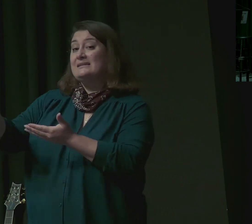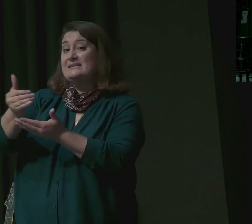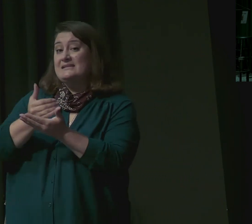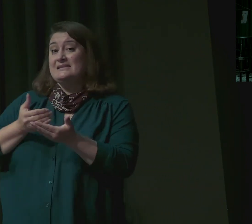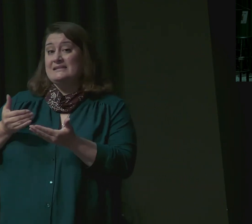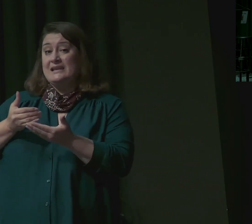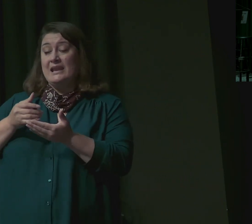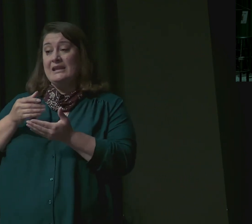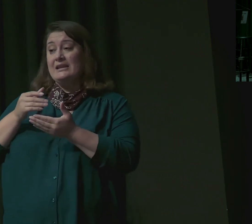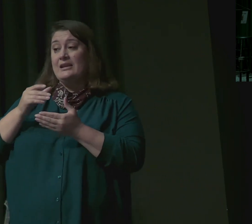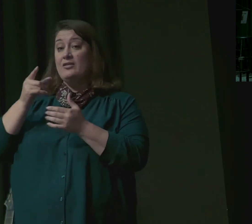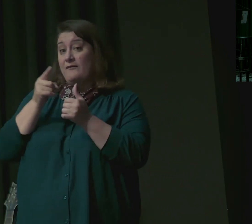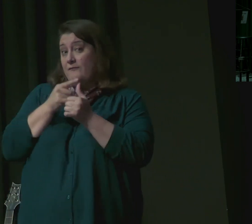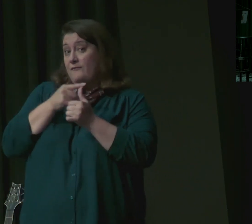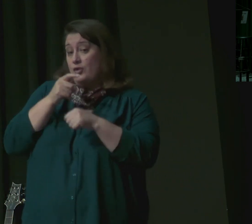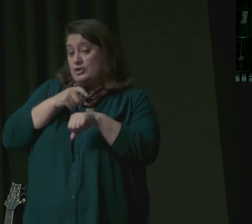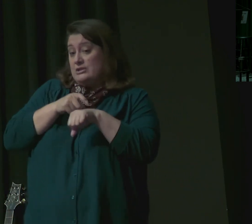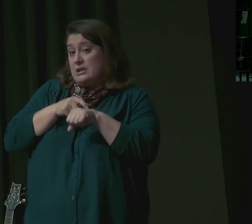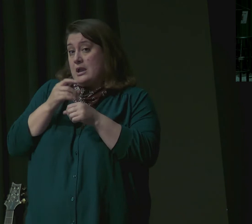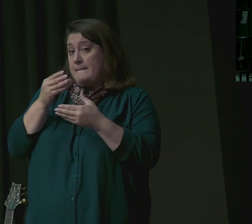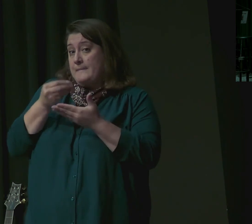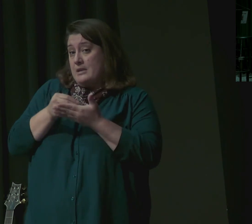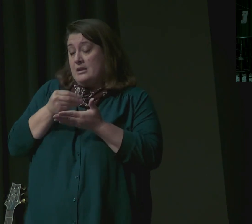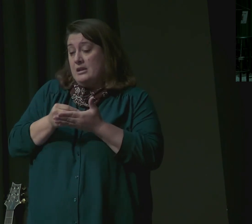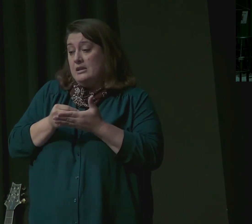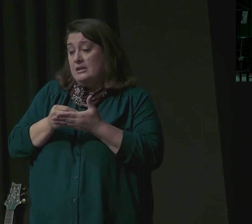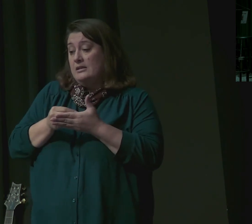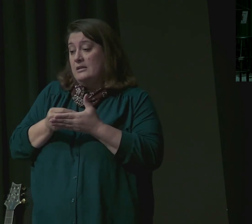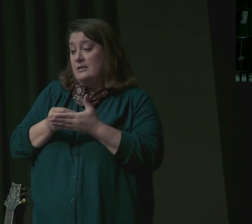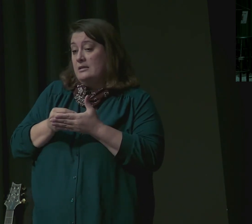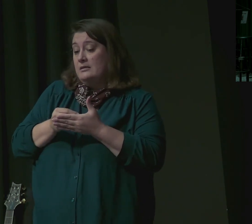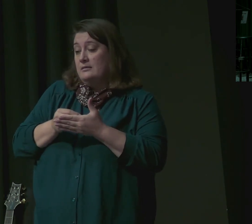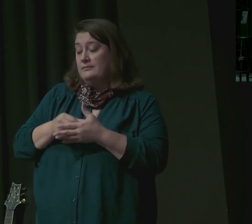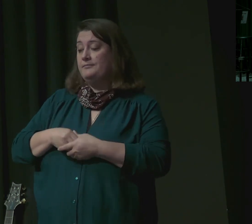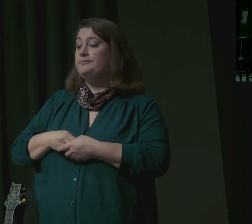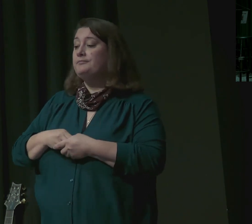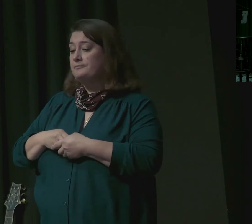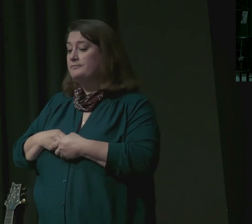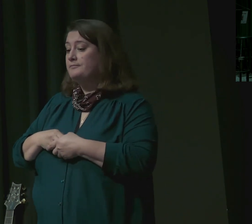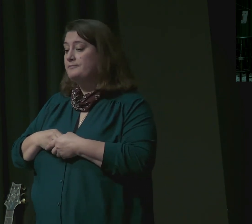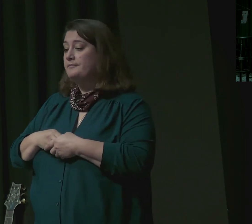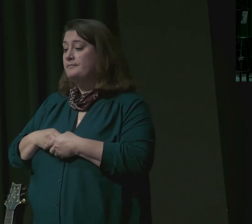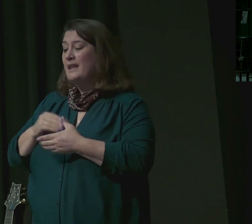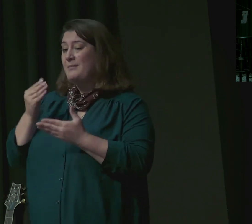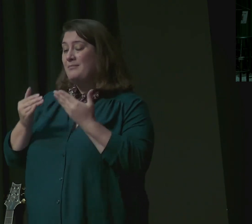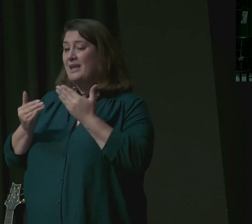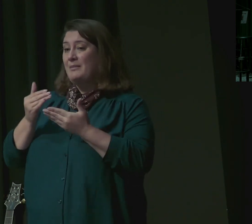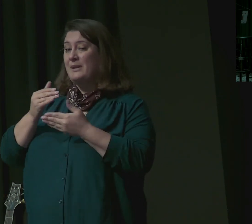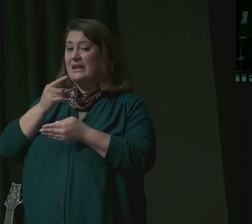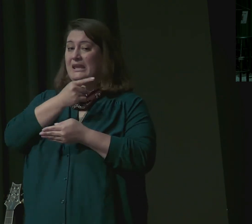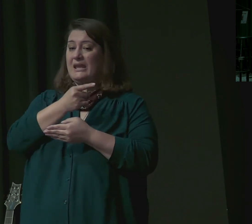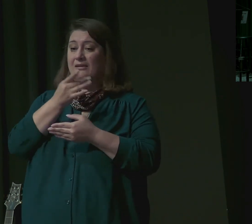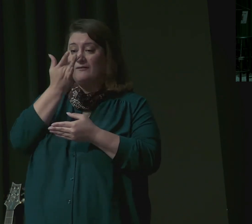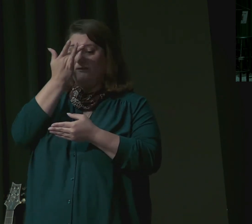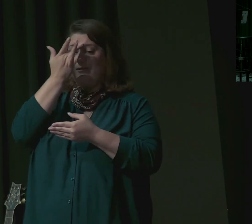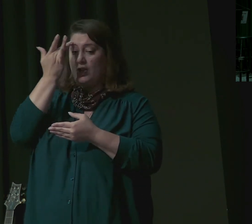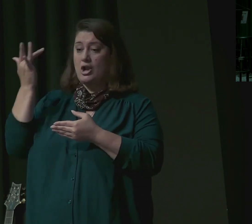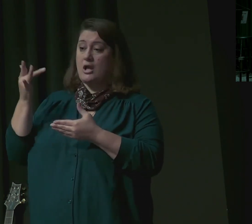it was an oversight. Take also your brother and arise and go again to the man. May God Almighty